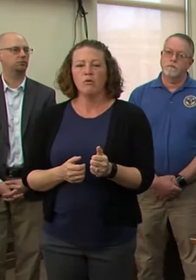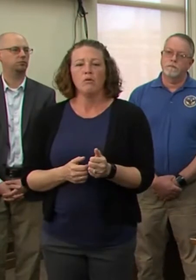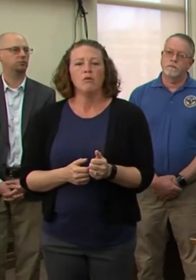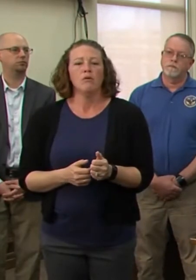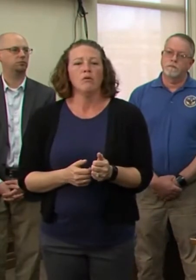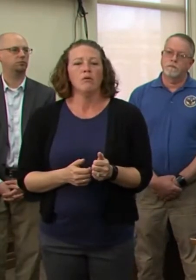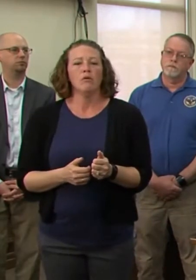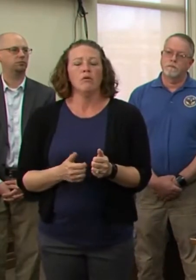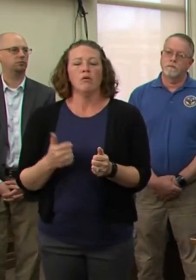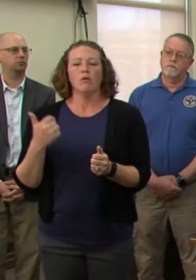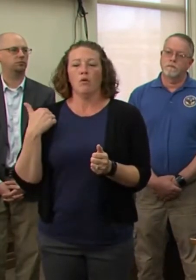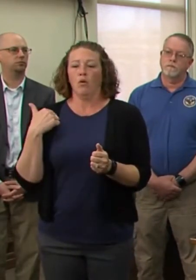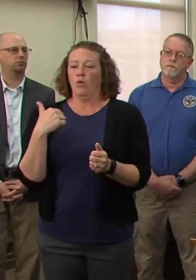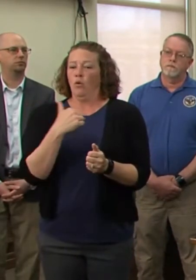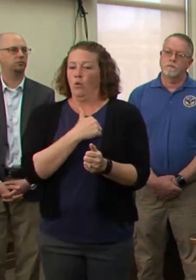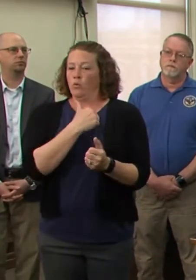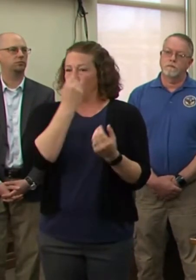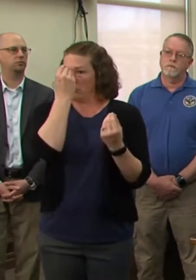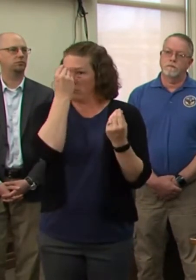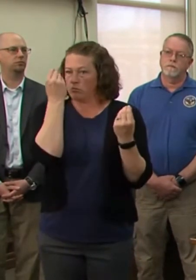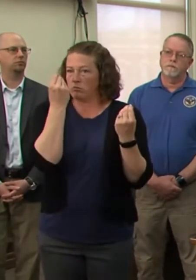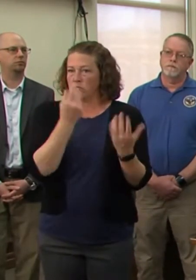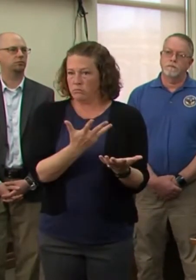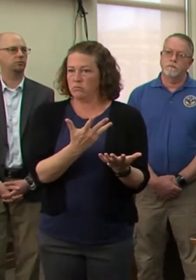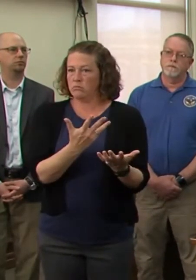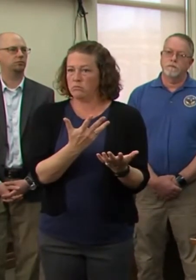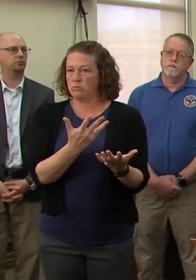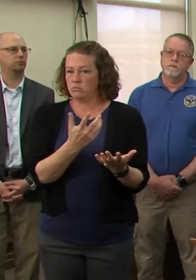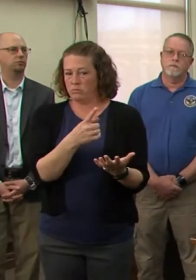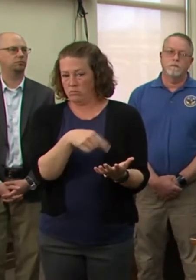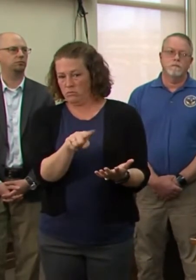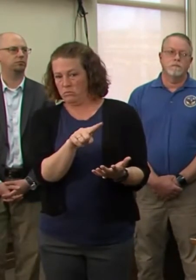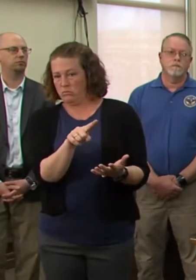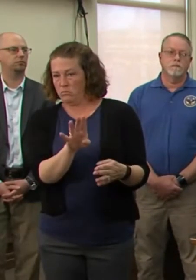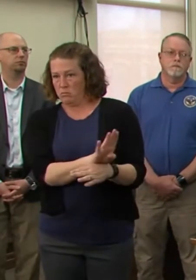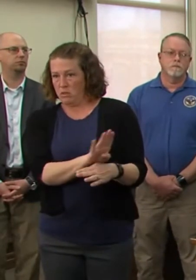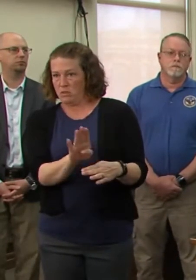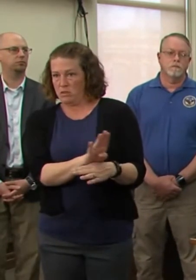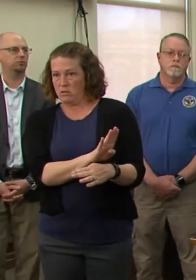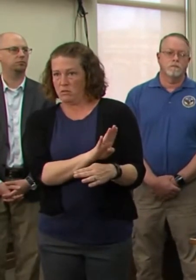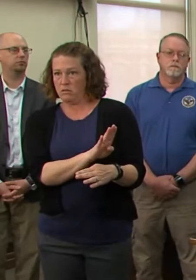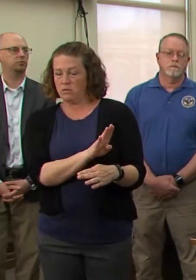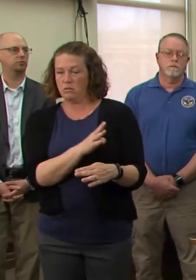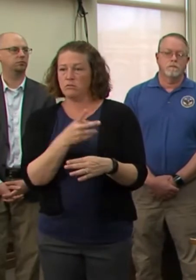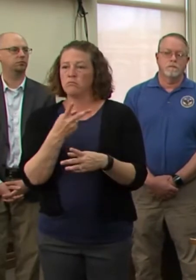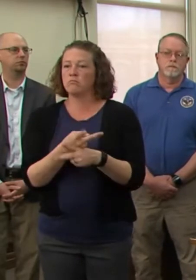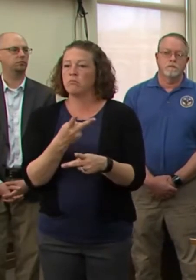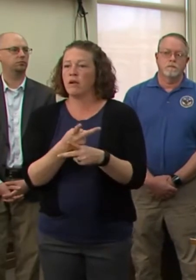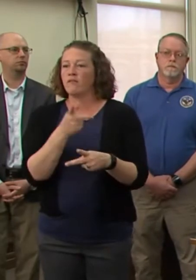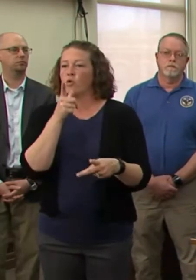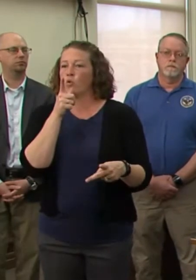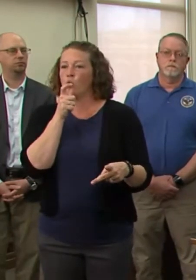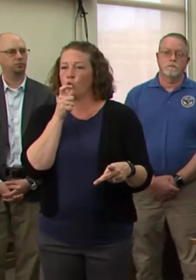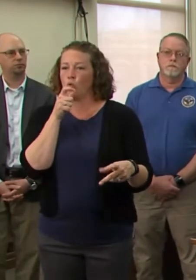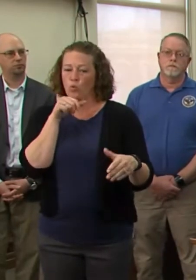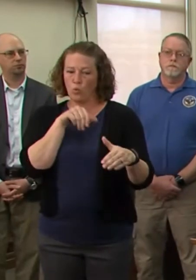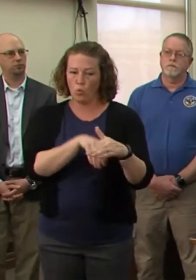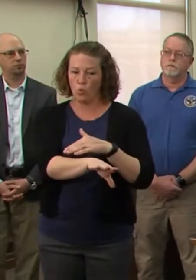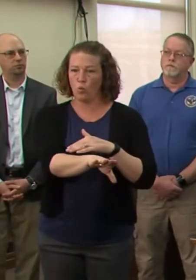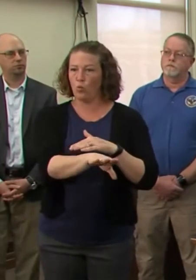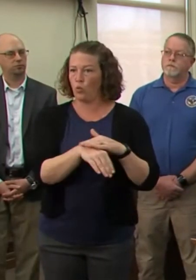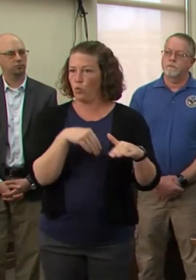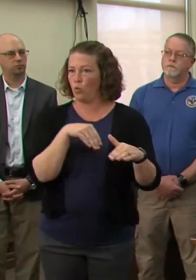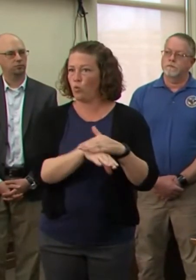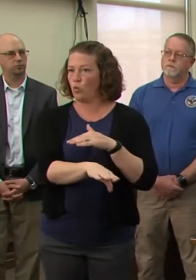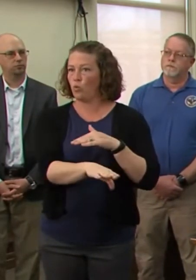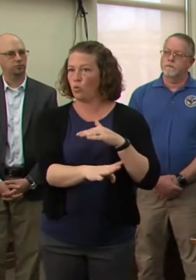that they need to be careful about who they're letting in the door. Um, making sure that they're looking at people and asking them if they've been